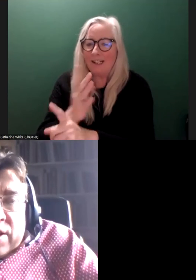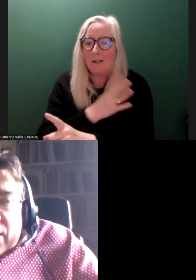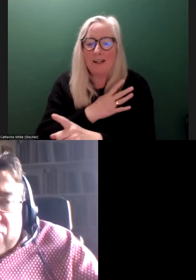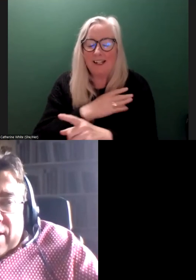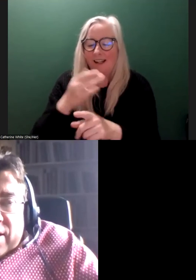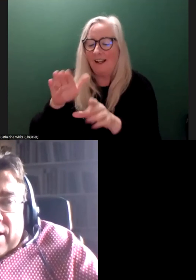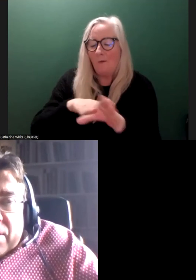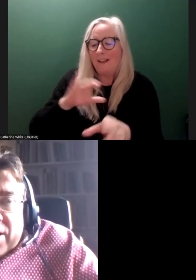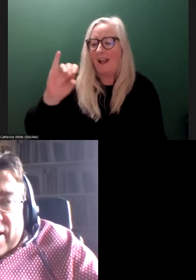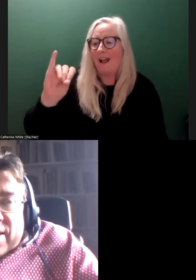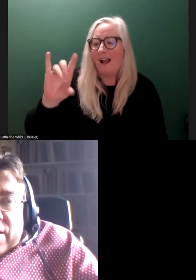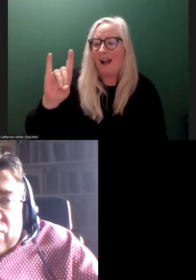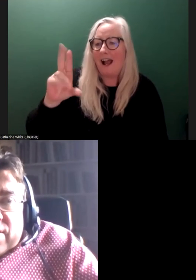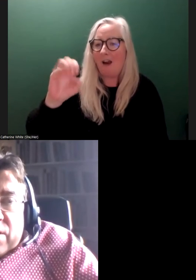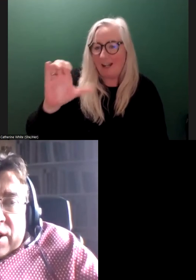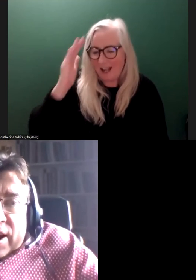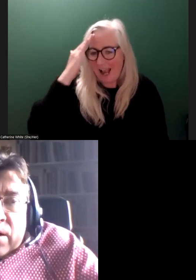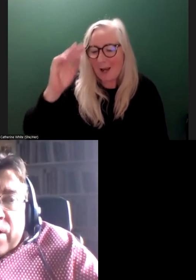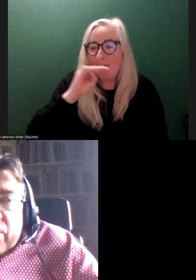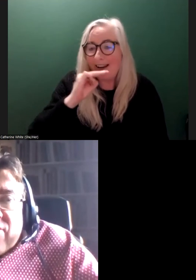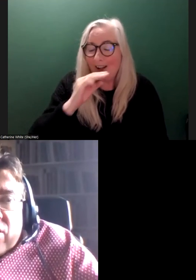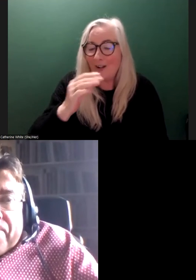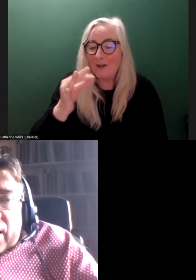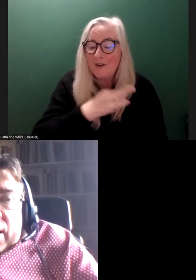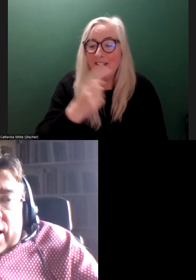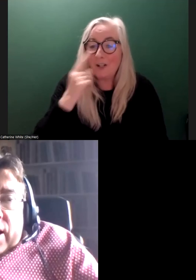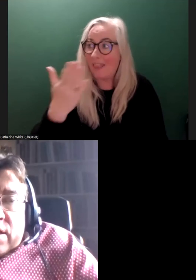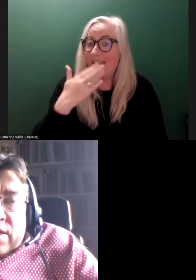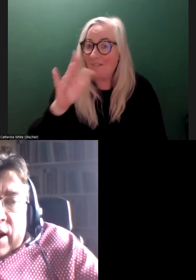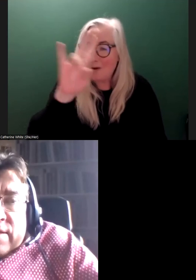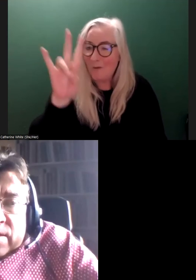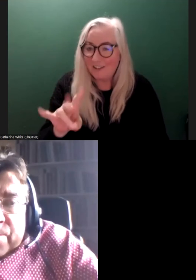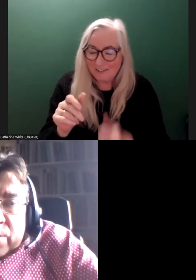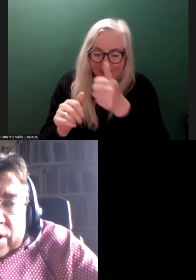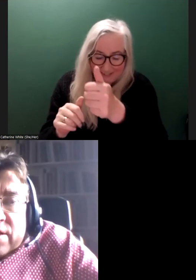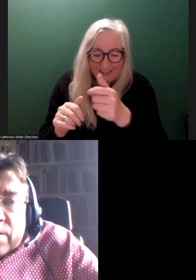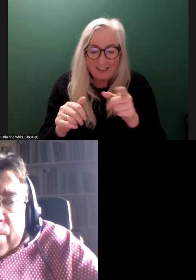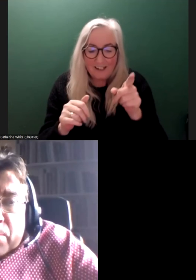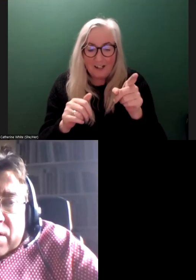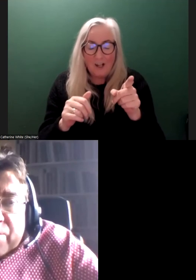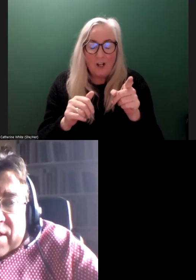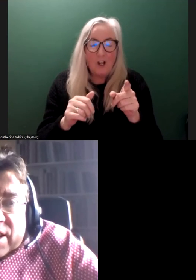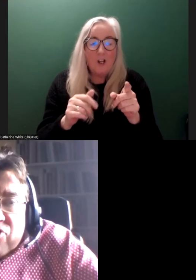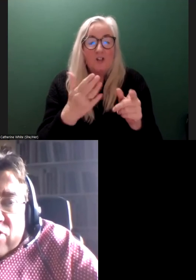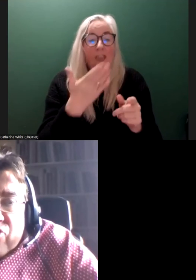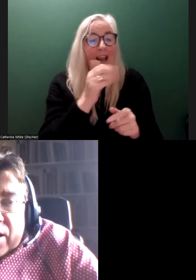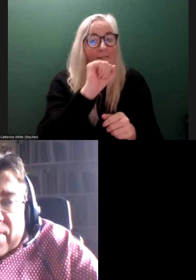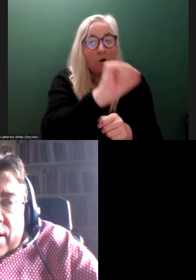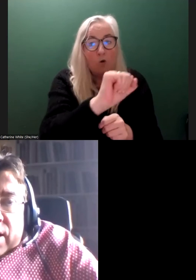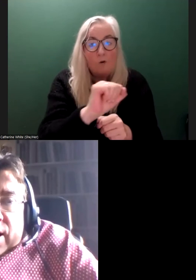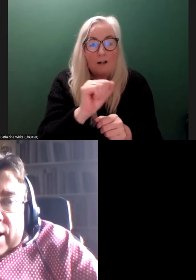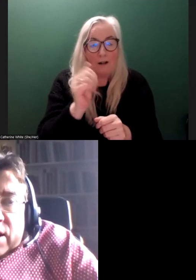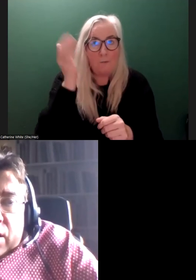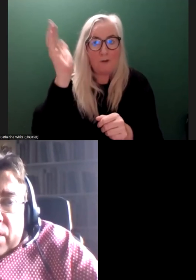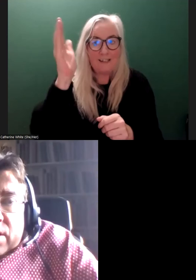and Equality Commission. Hi, Michael. Good to see you and thank you for your question. Thanks for quite an informative presentation, James.